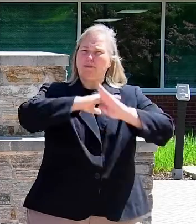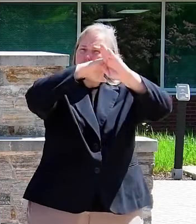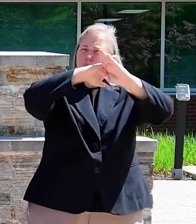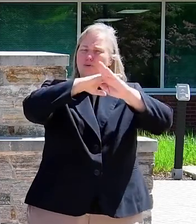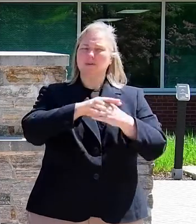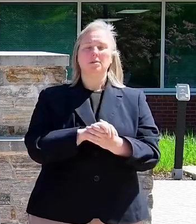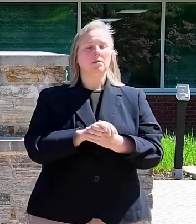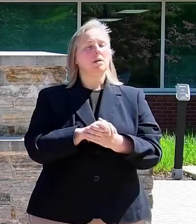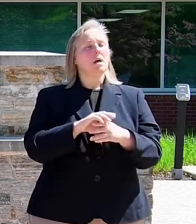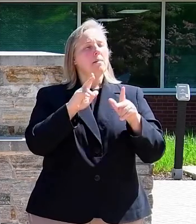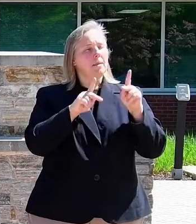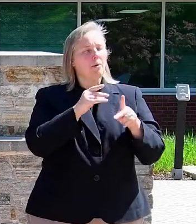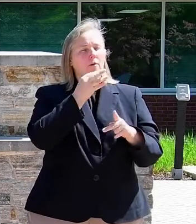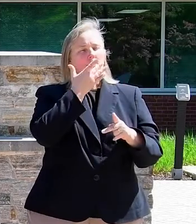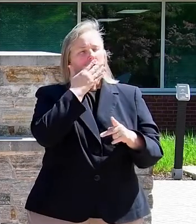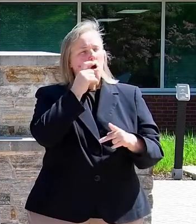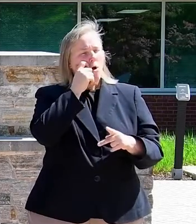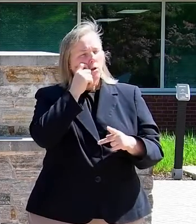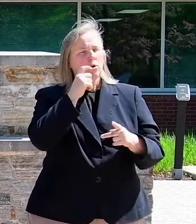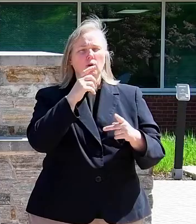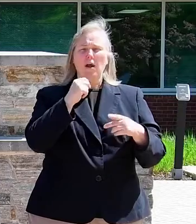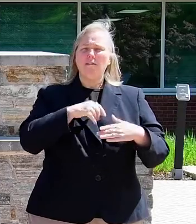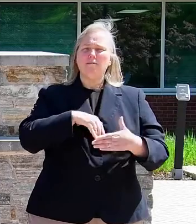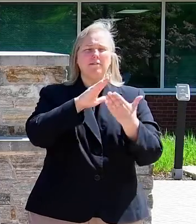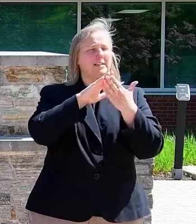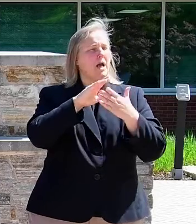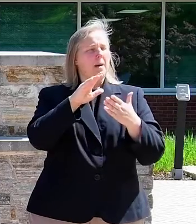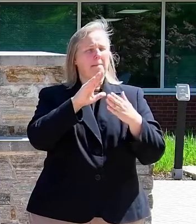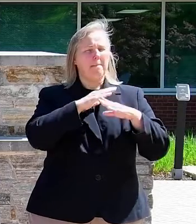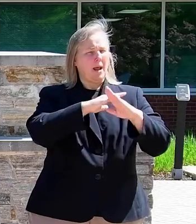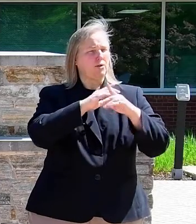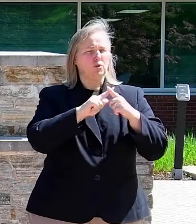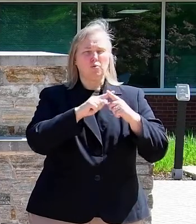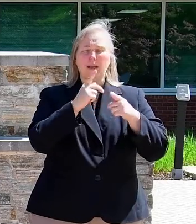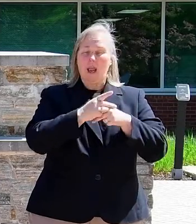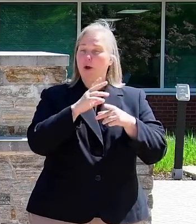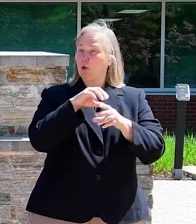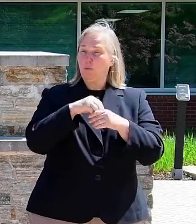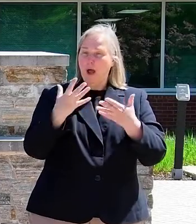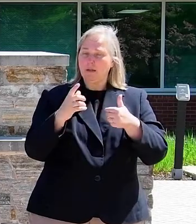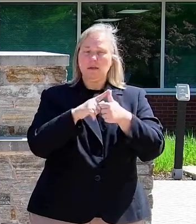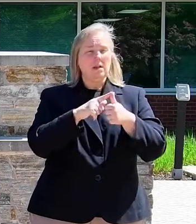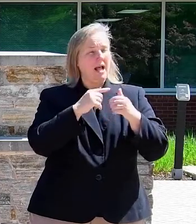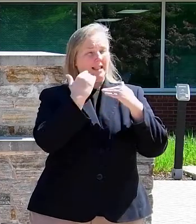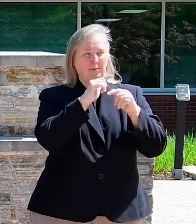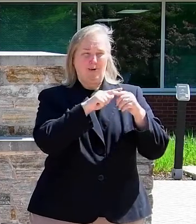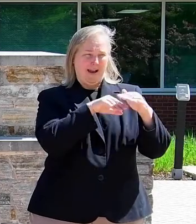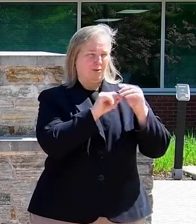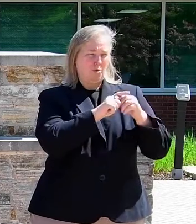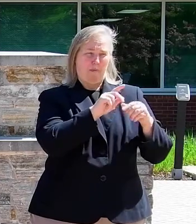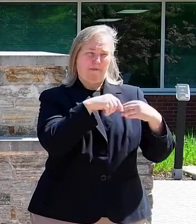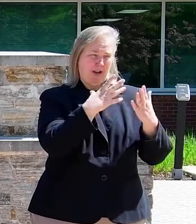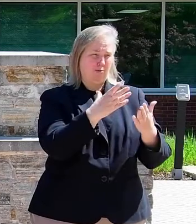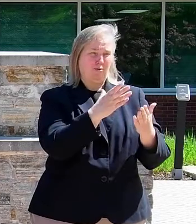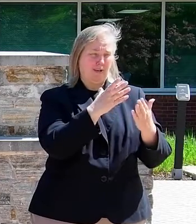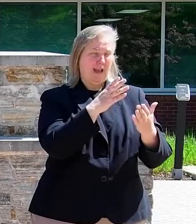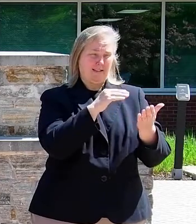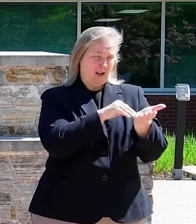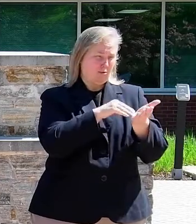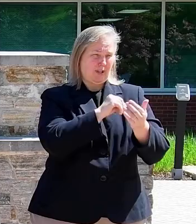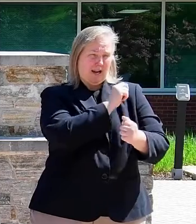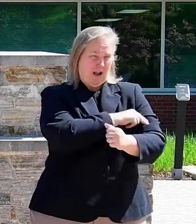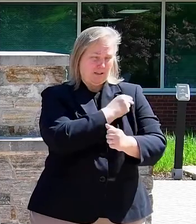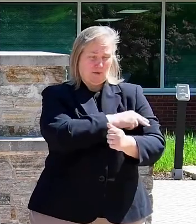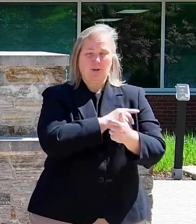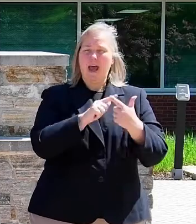People of color face barriers to care, including limited access to providers and hospitals, and lack of access